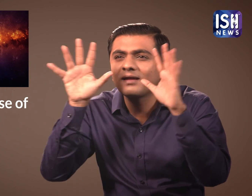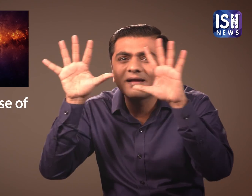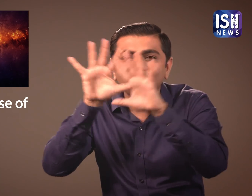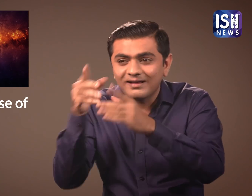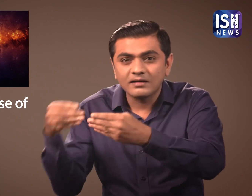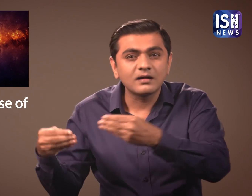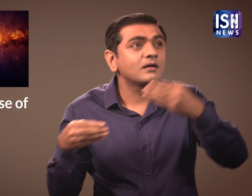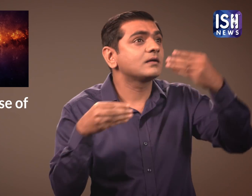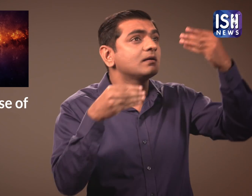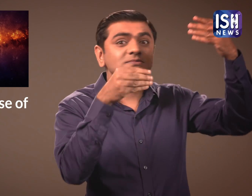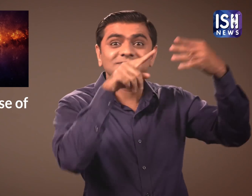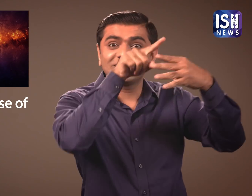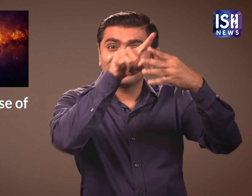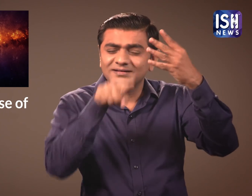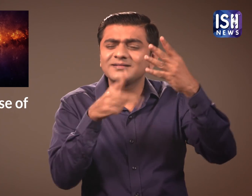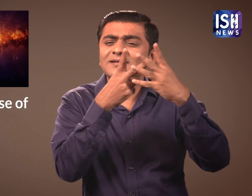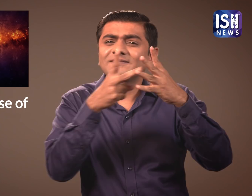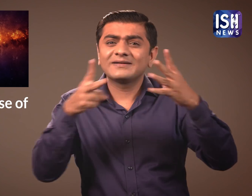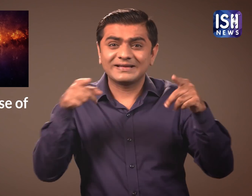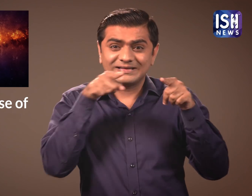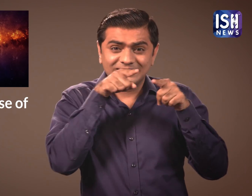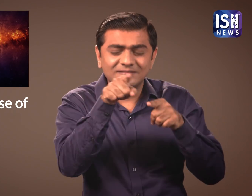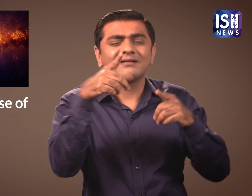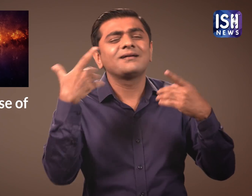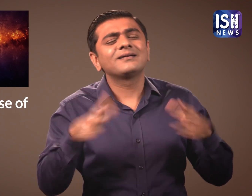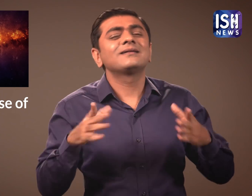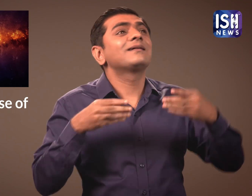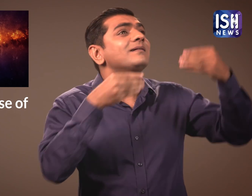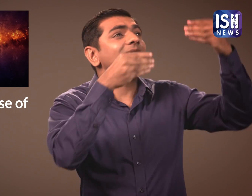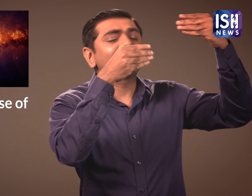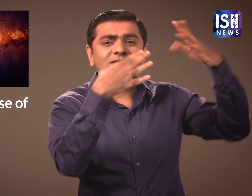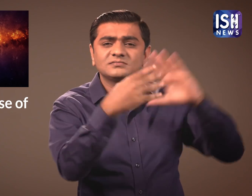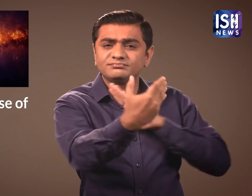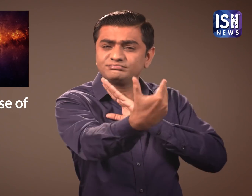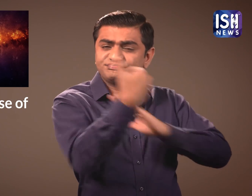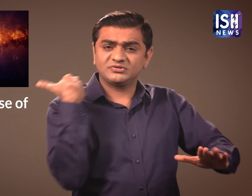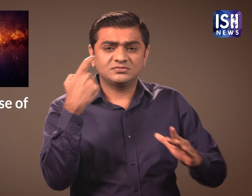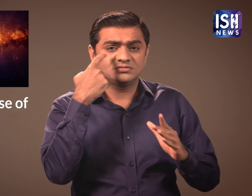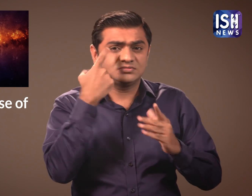etc., then it can spoil your eyes. 5.